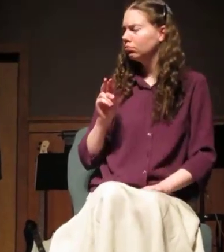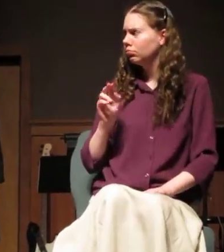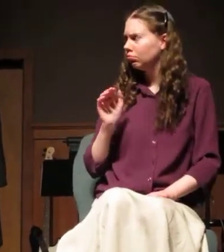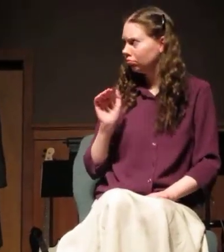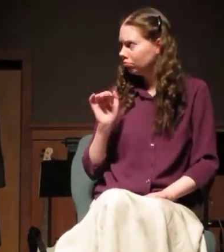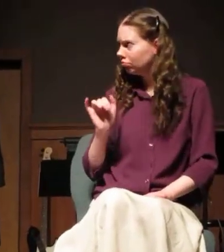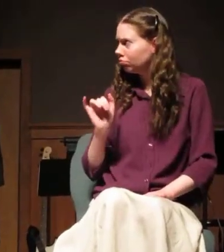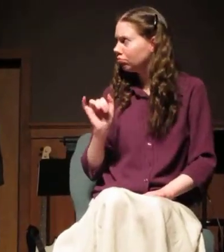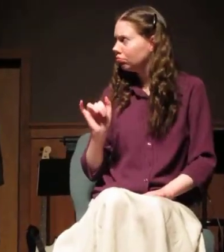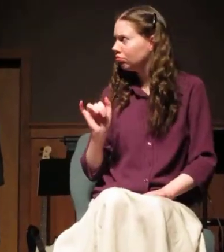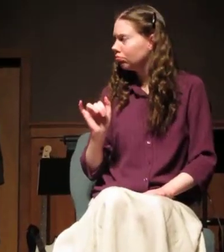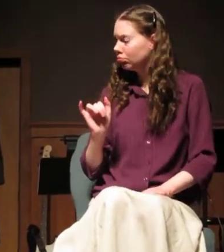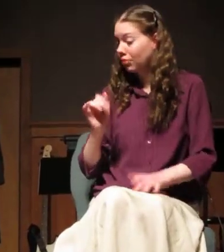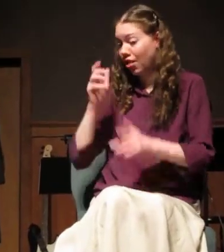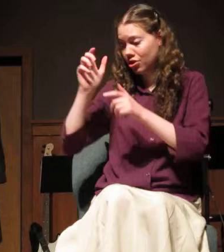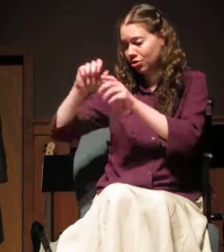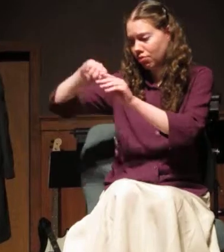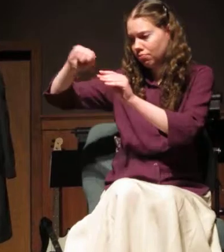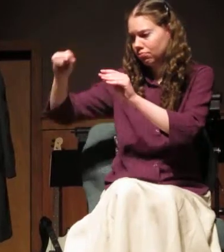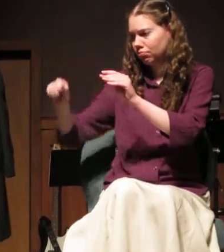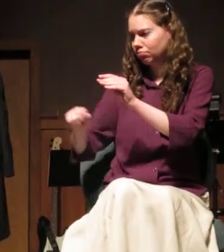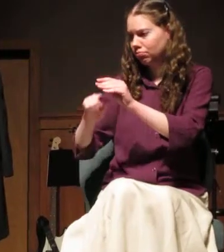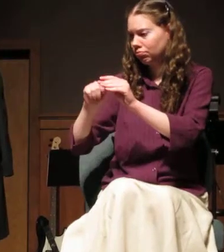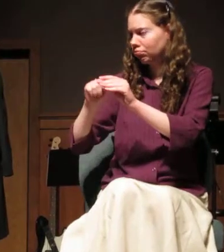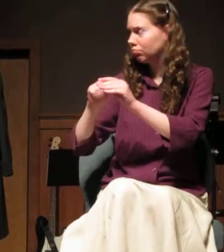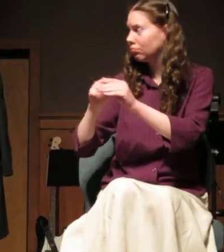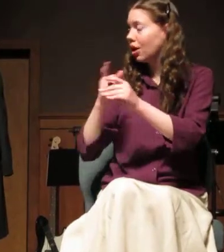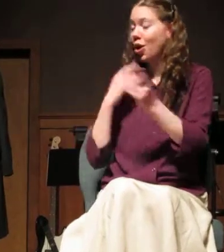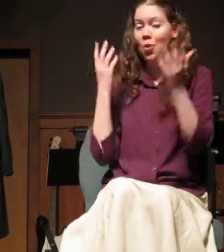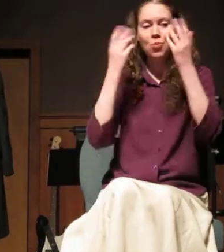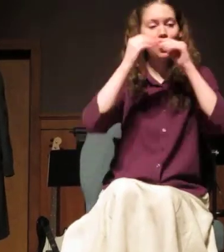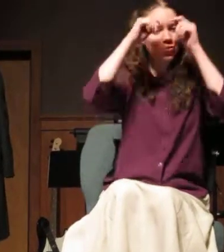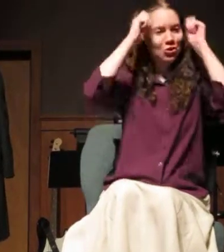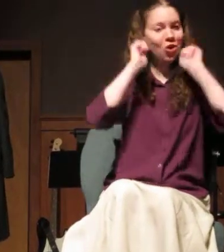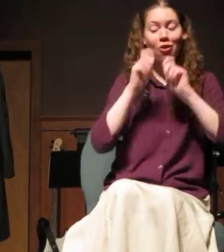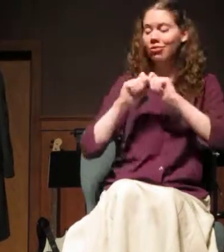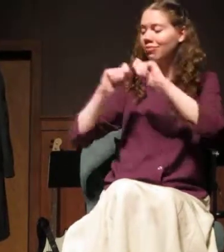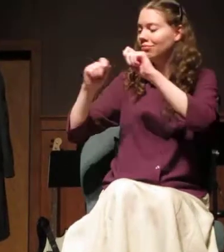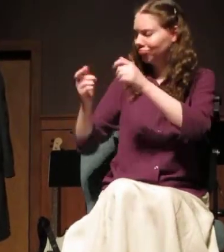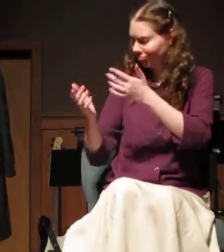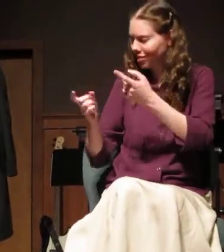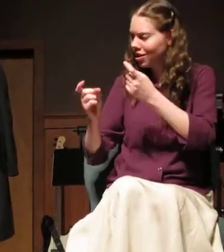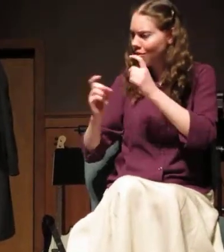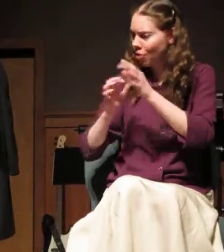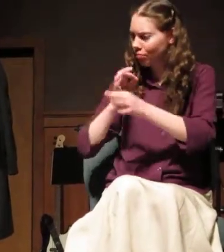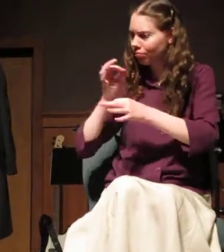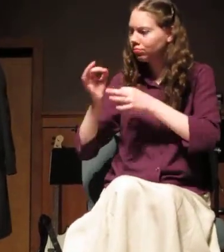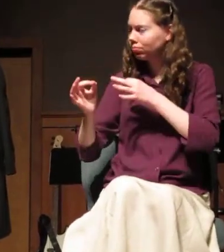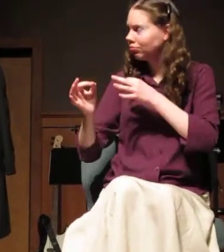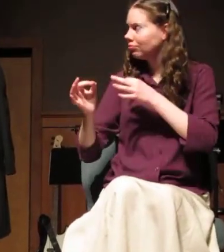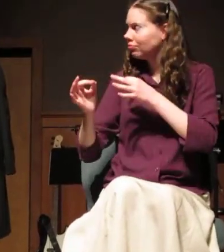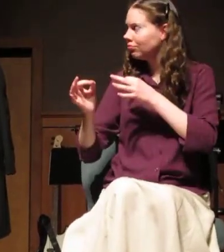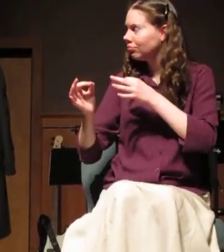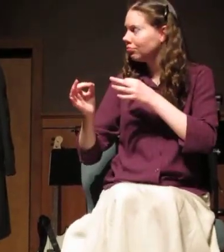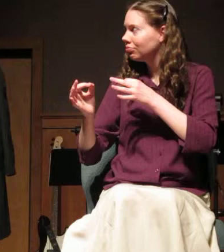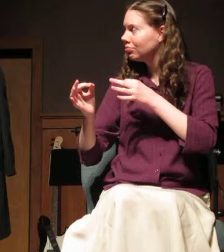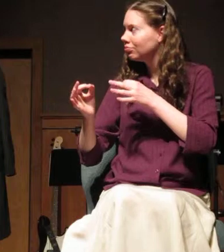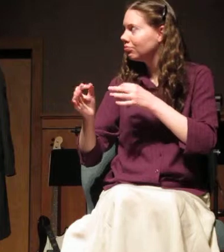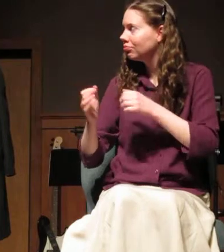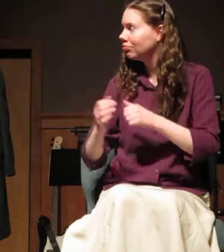And he drew a lovely scarf from his cart. Give me a rag, he said, tracing his own line on her cheek. And I'll